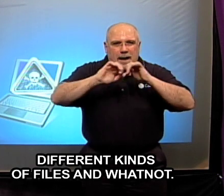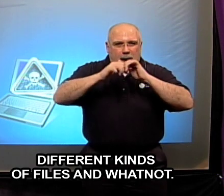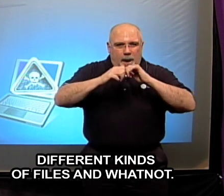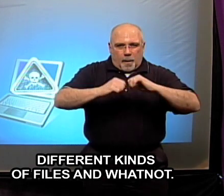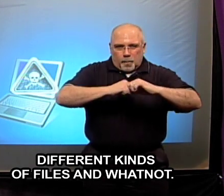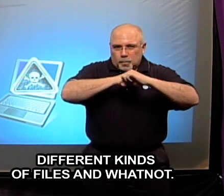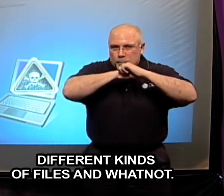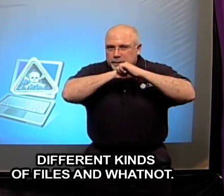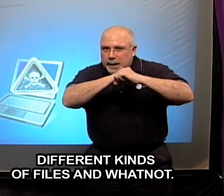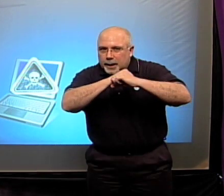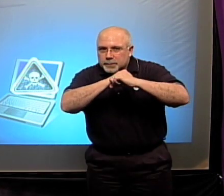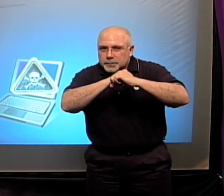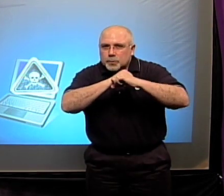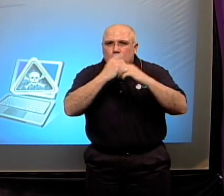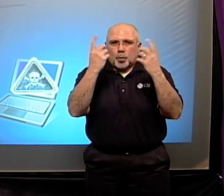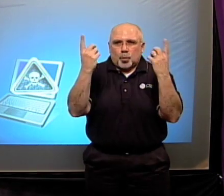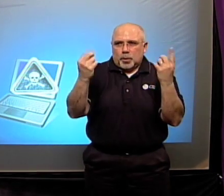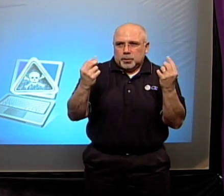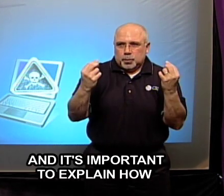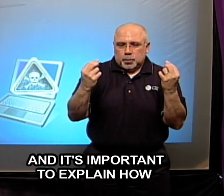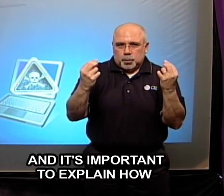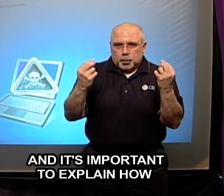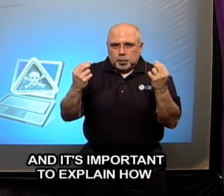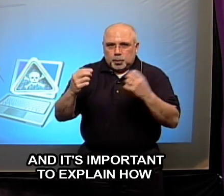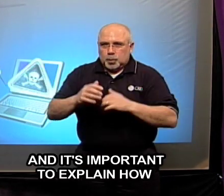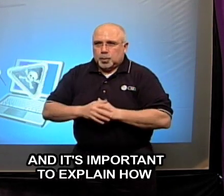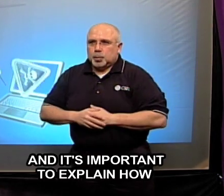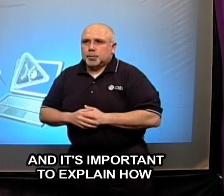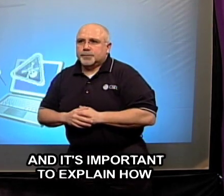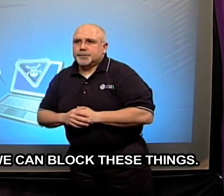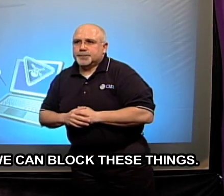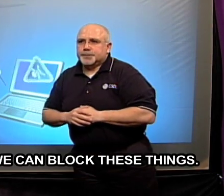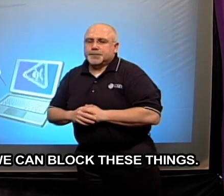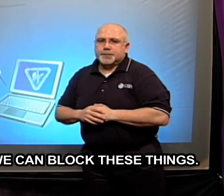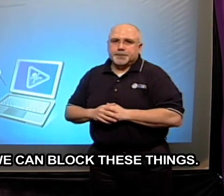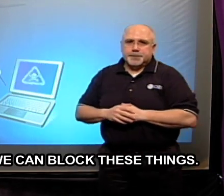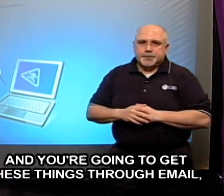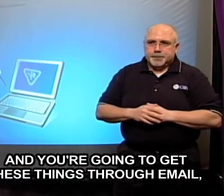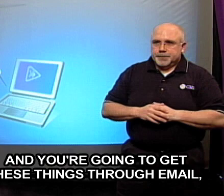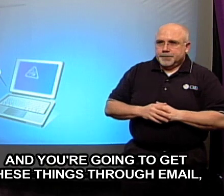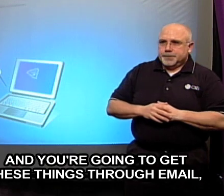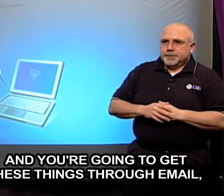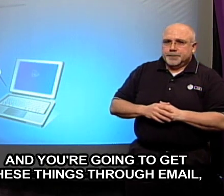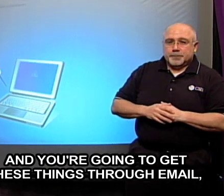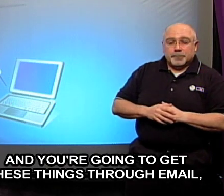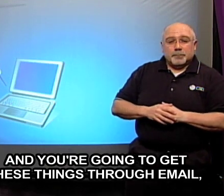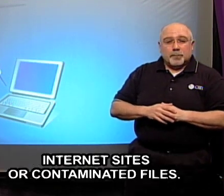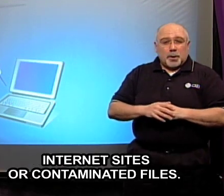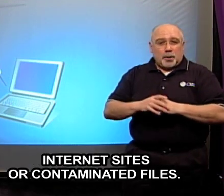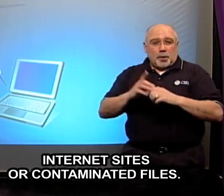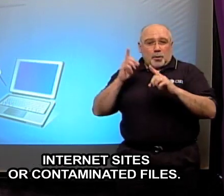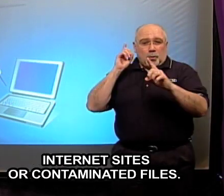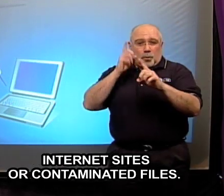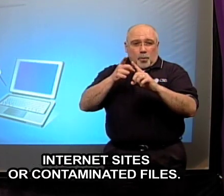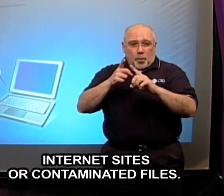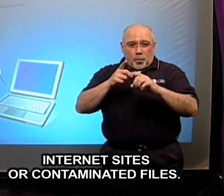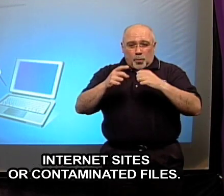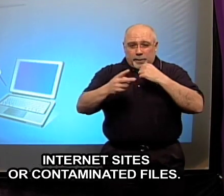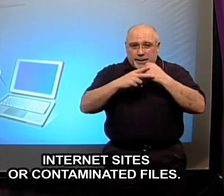and it's important to explain how we can block these things and you're going to get these things through email internet sites or contaminated